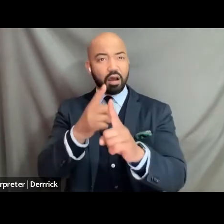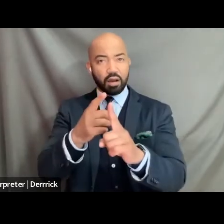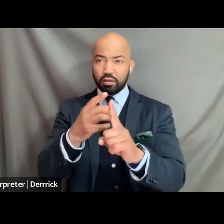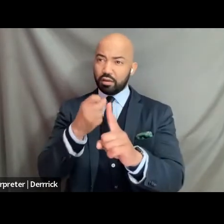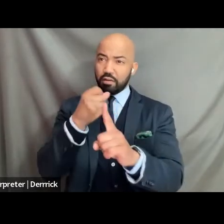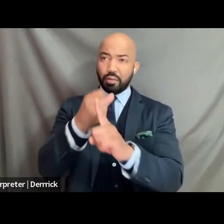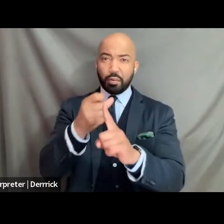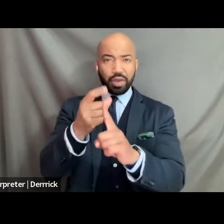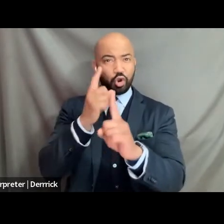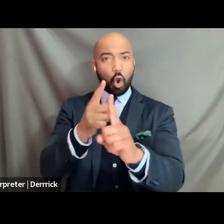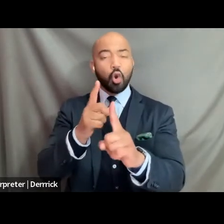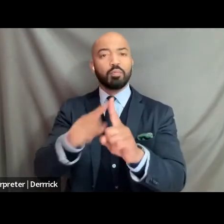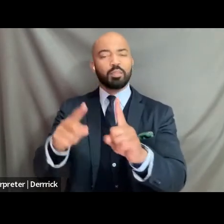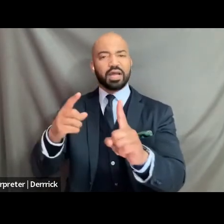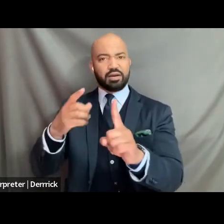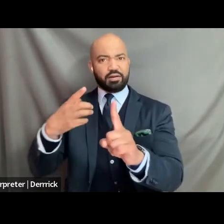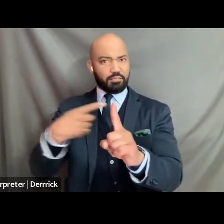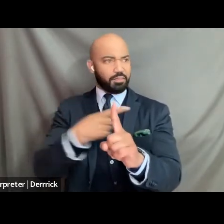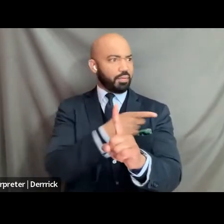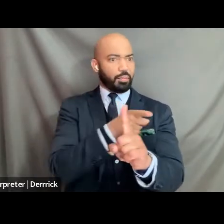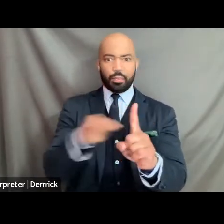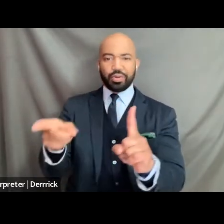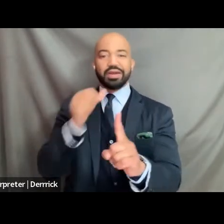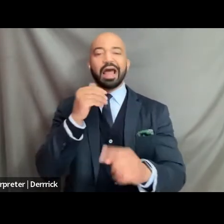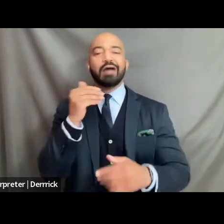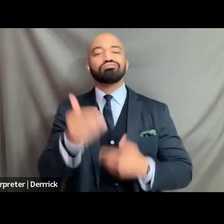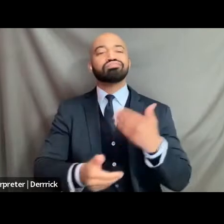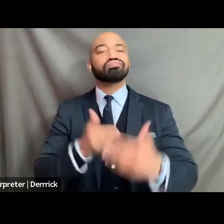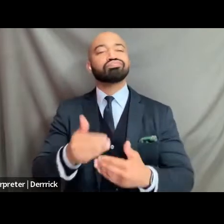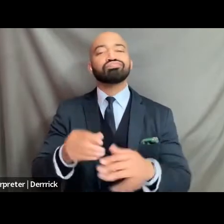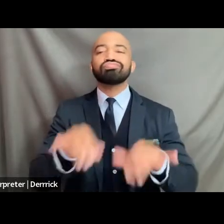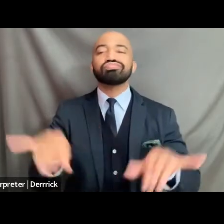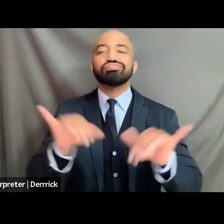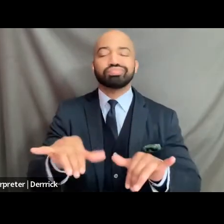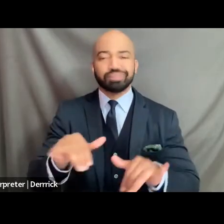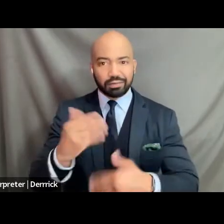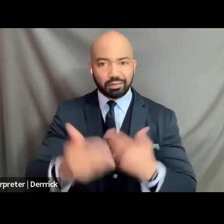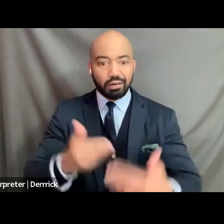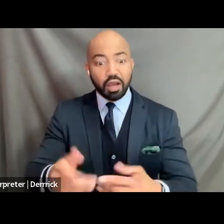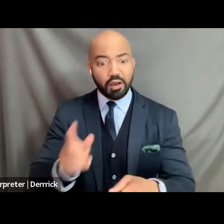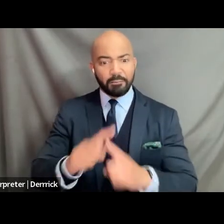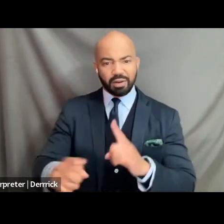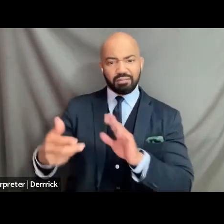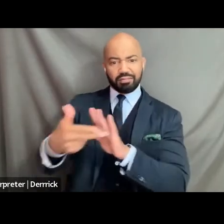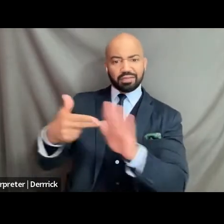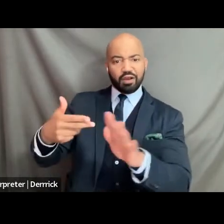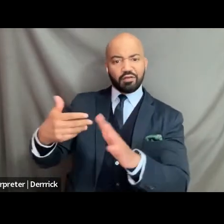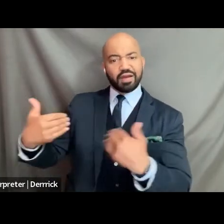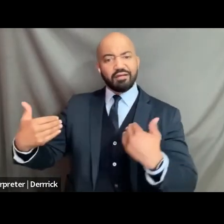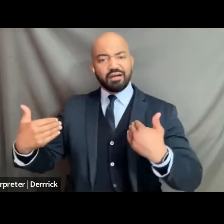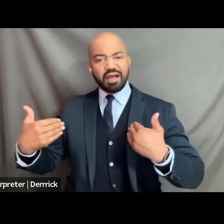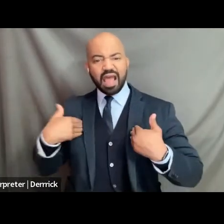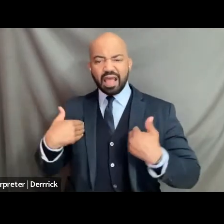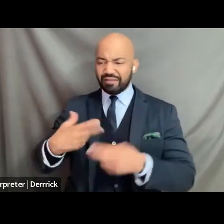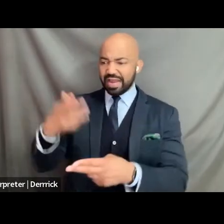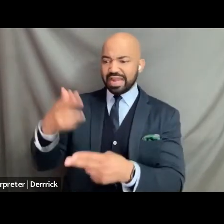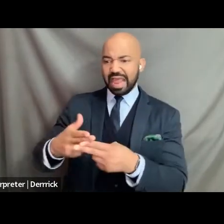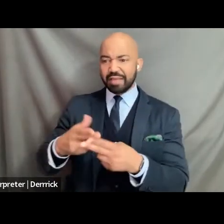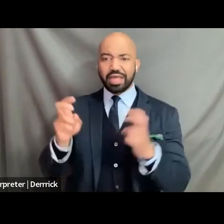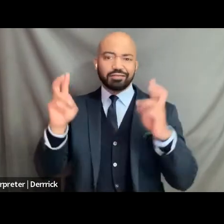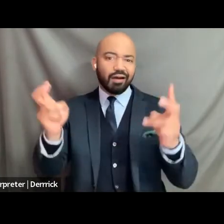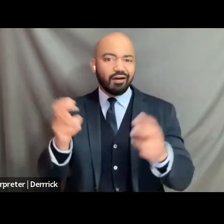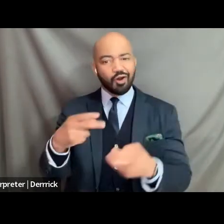to be in these positions who have names that have traditionally been called quote unquote um hard to pronounce um